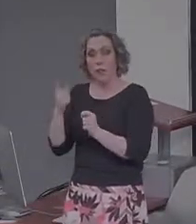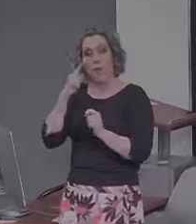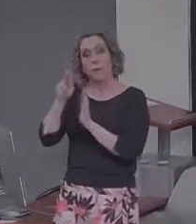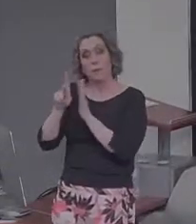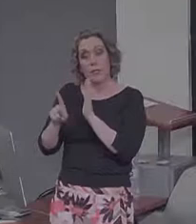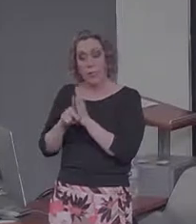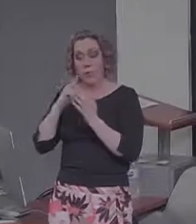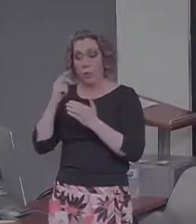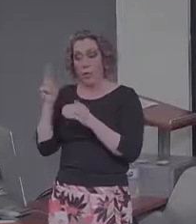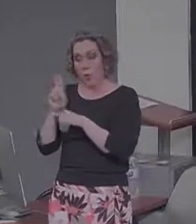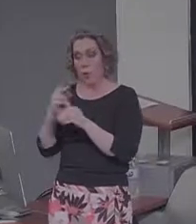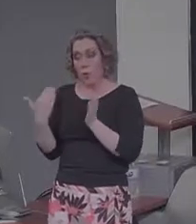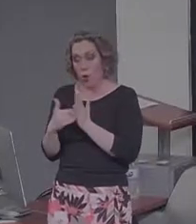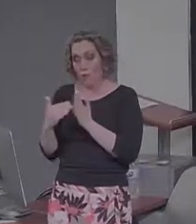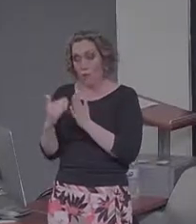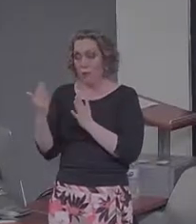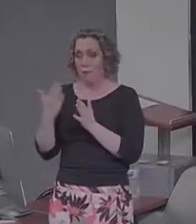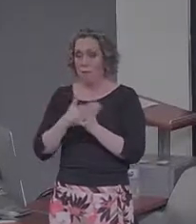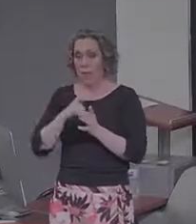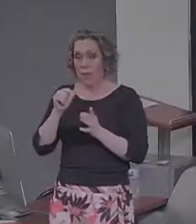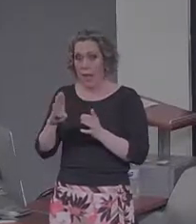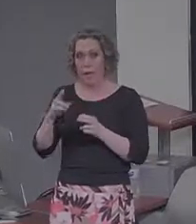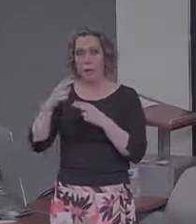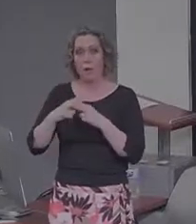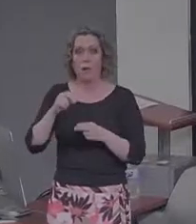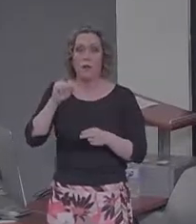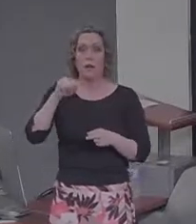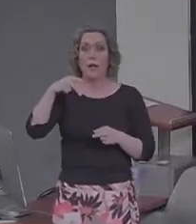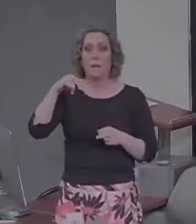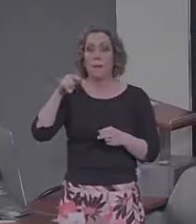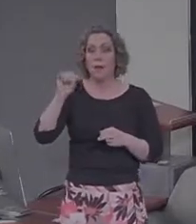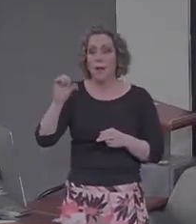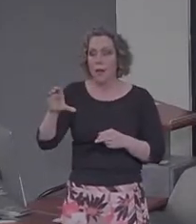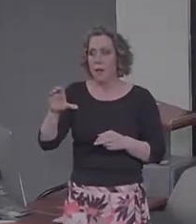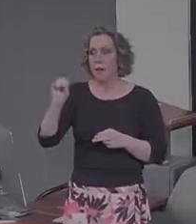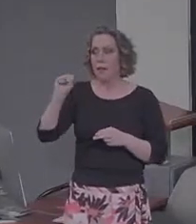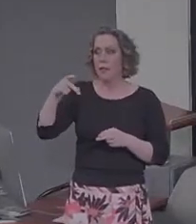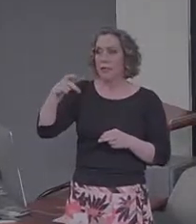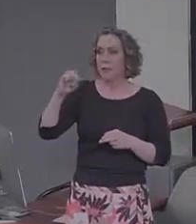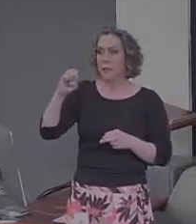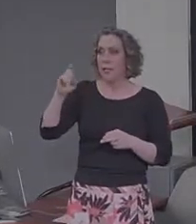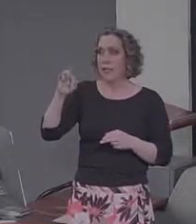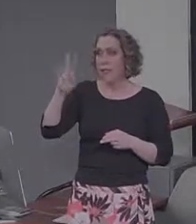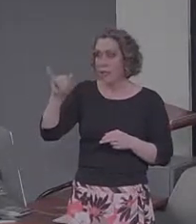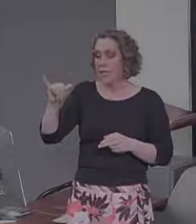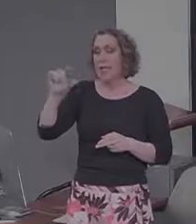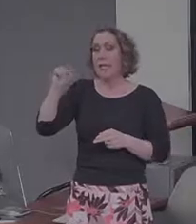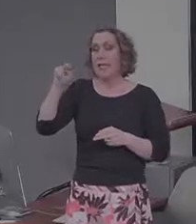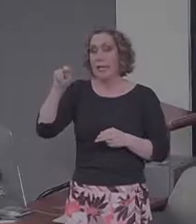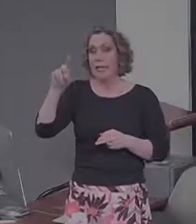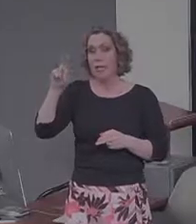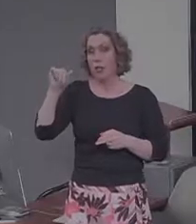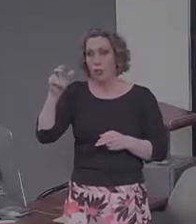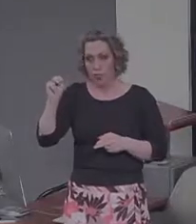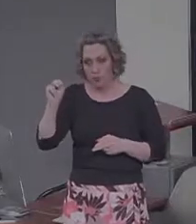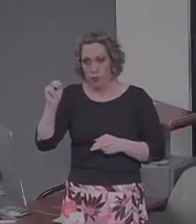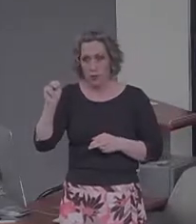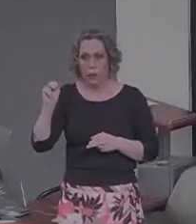lot in my lab recently called an episodic specificity induction. Now, what is that? So this is work, by the way, that has